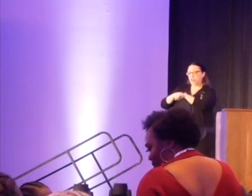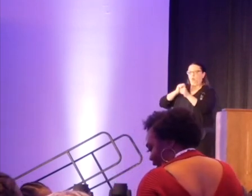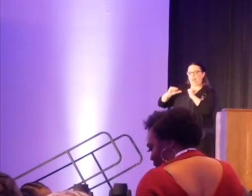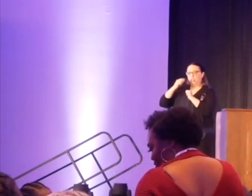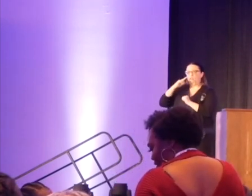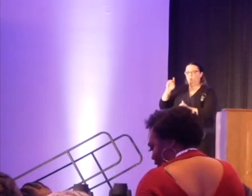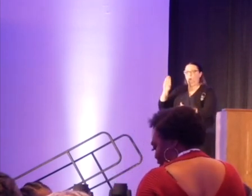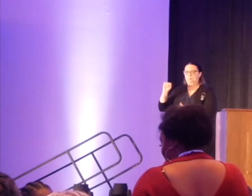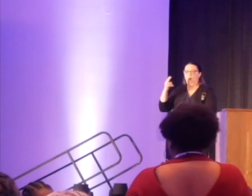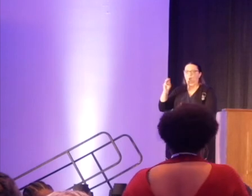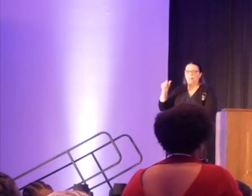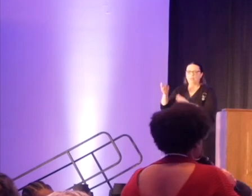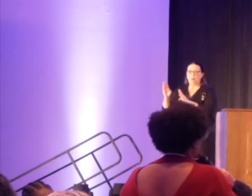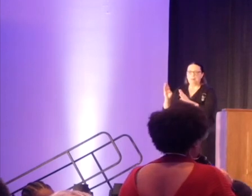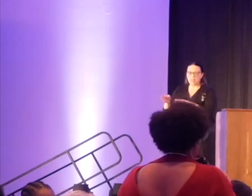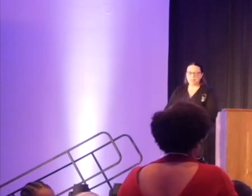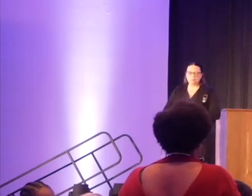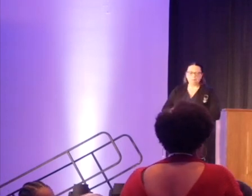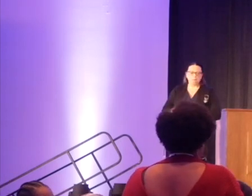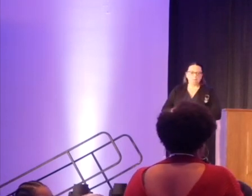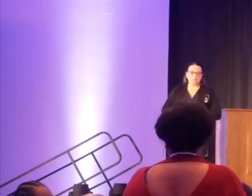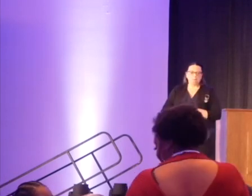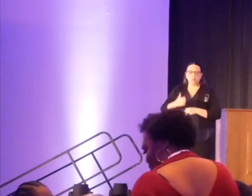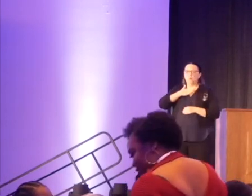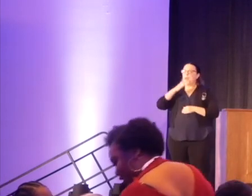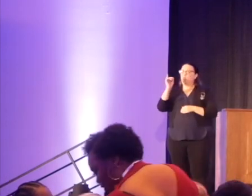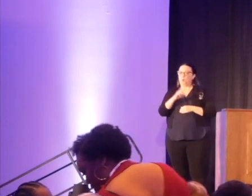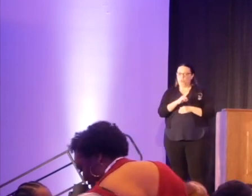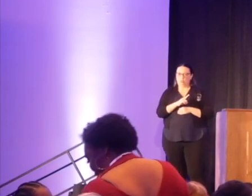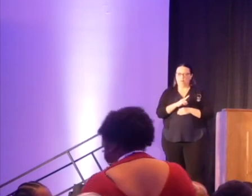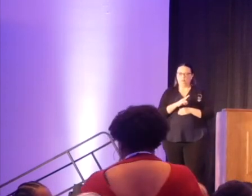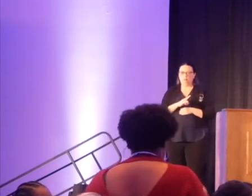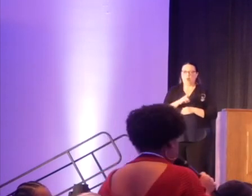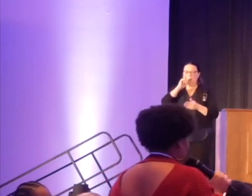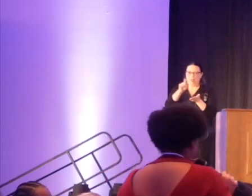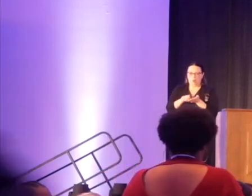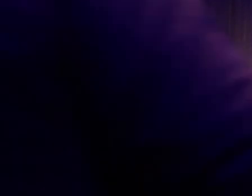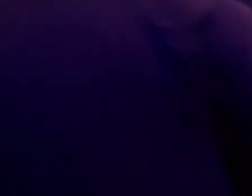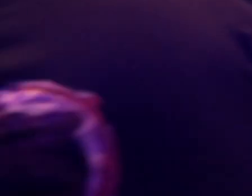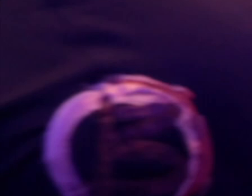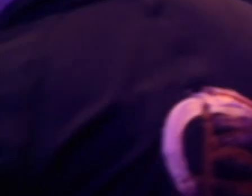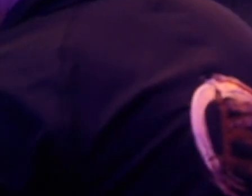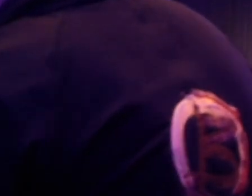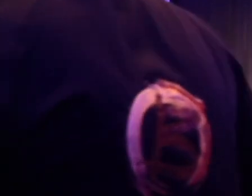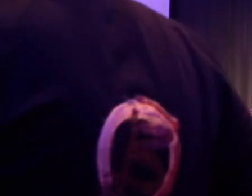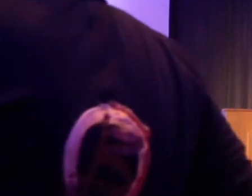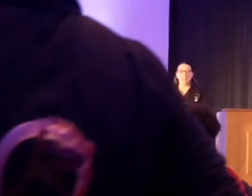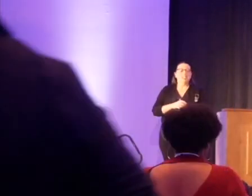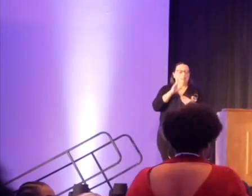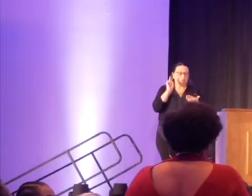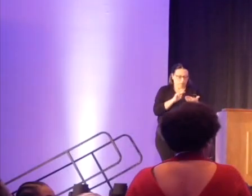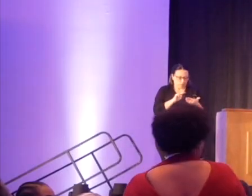But my question was for getting your, sorry, I had write it down, ADHD. Okay, my question